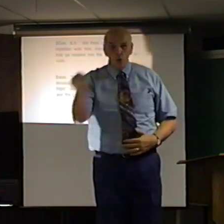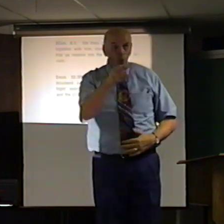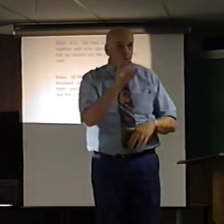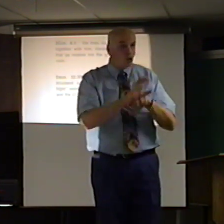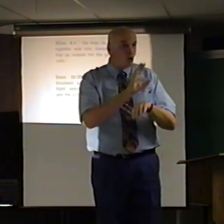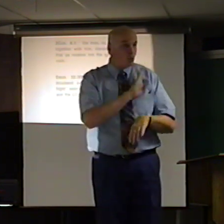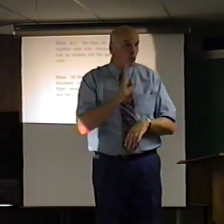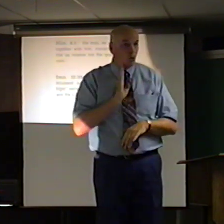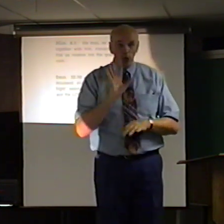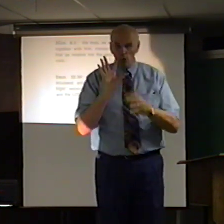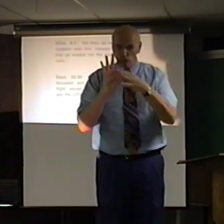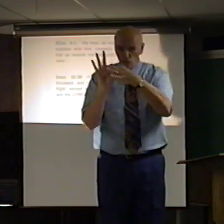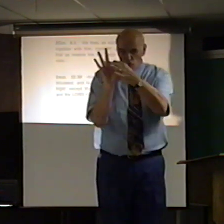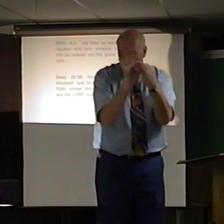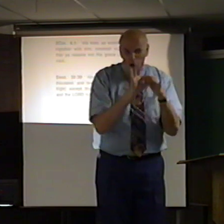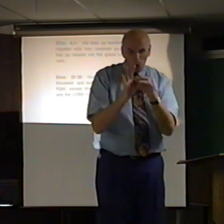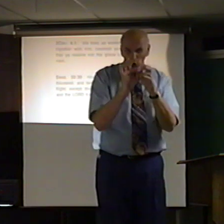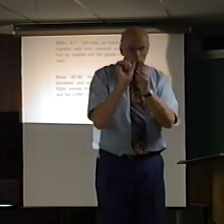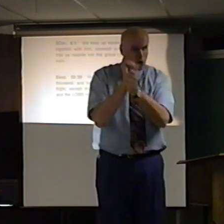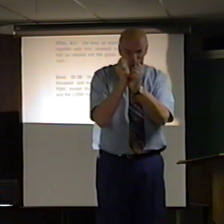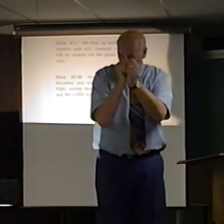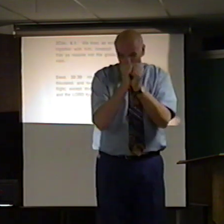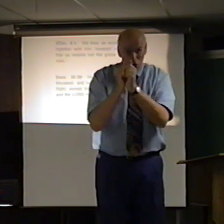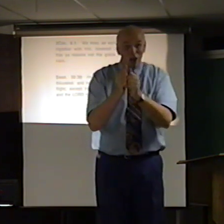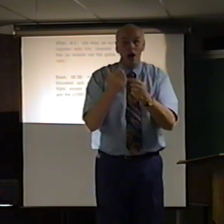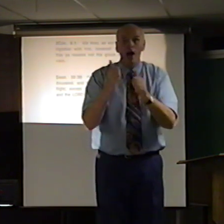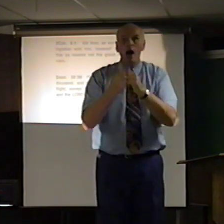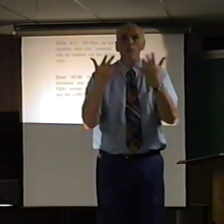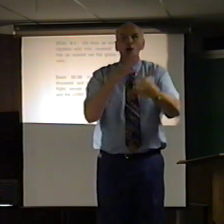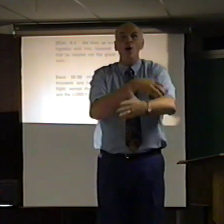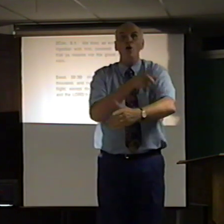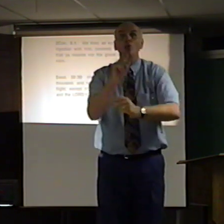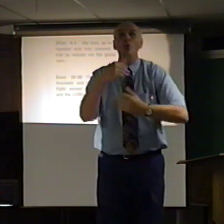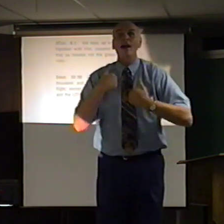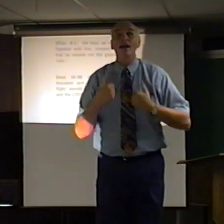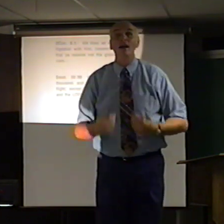It's important, Robert. What do have? How much power do you have?